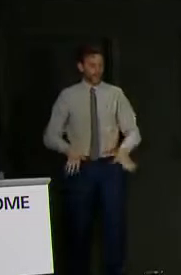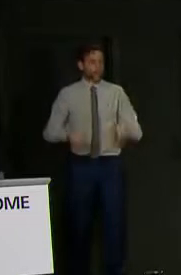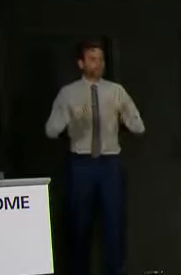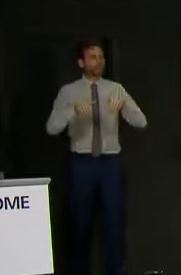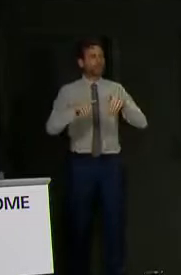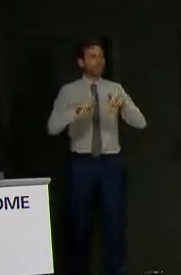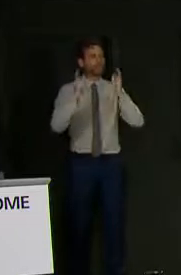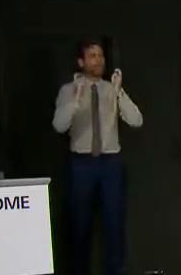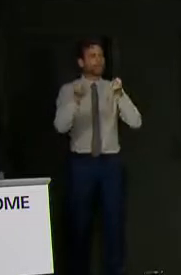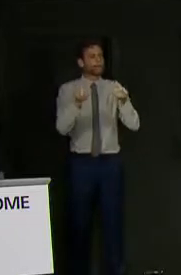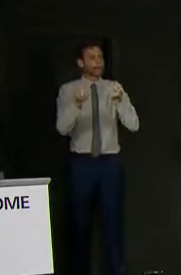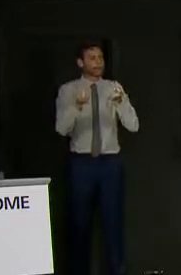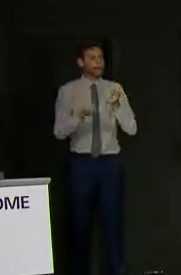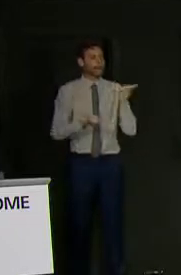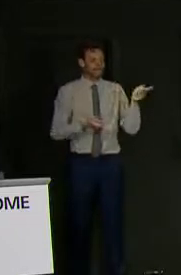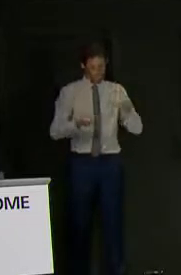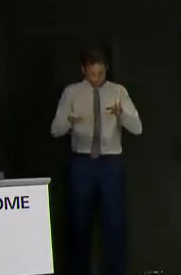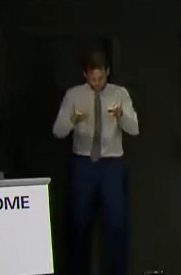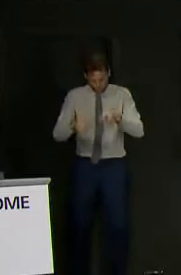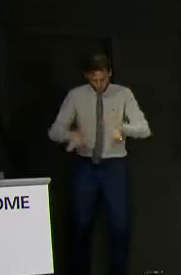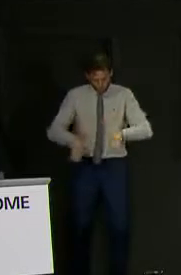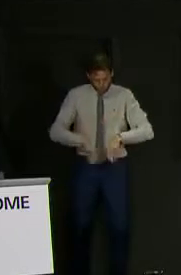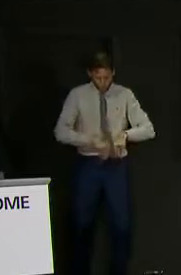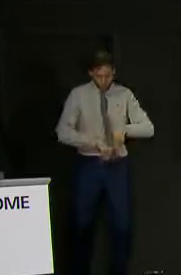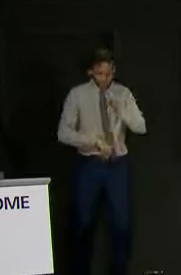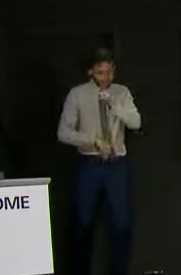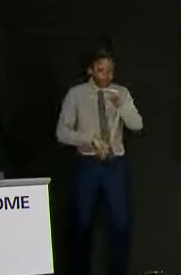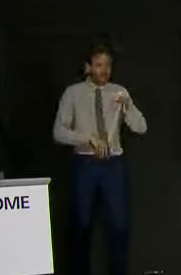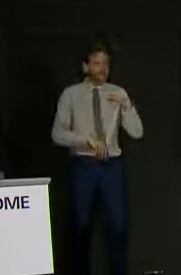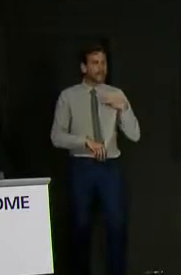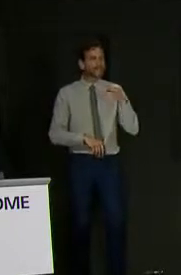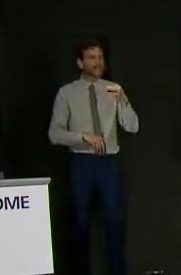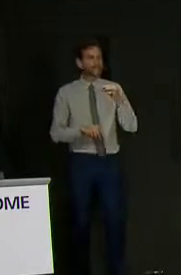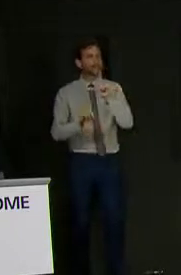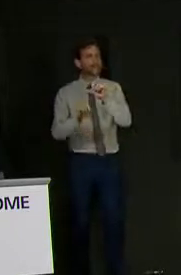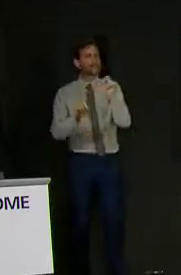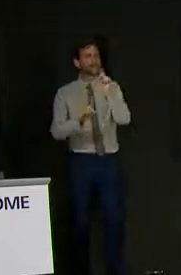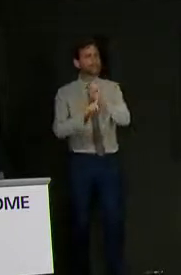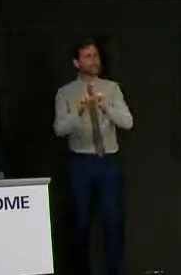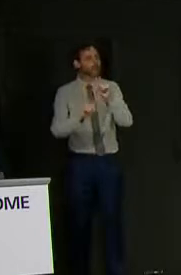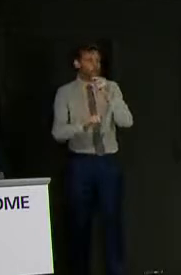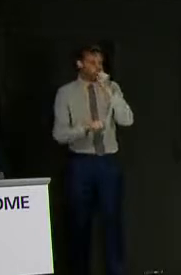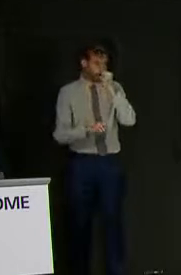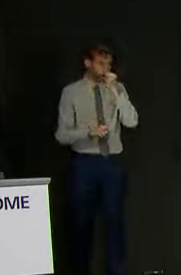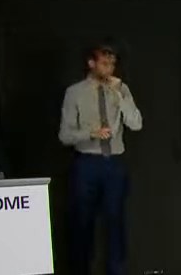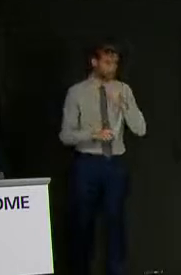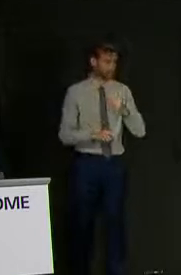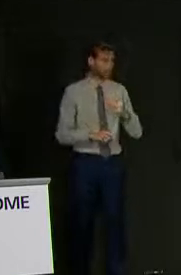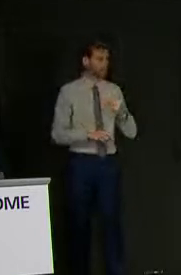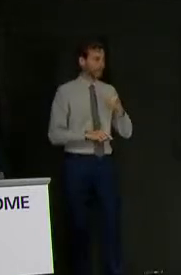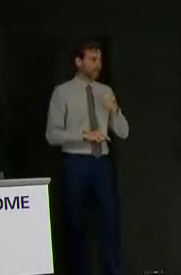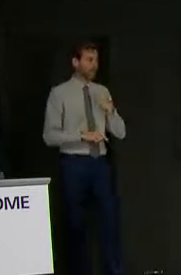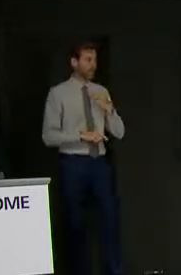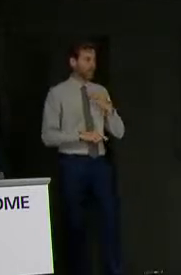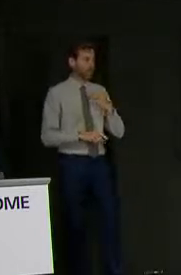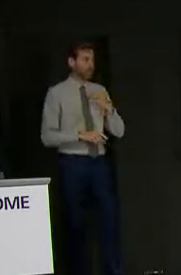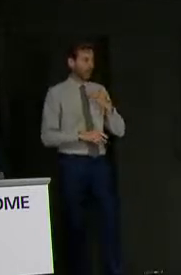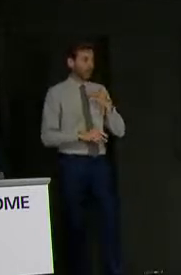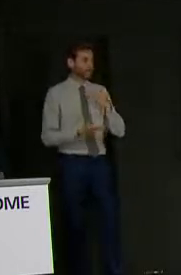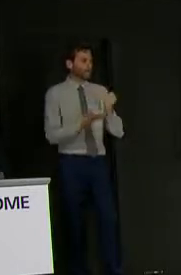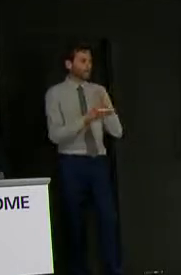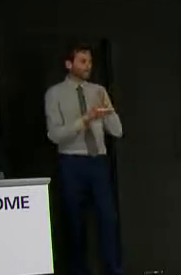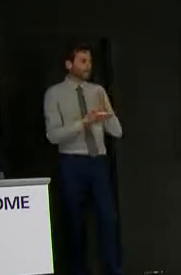delegates during that conference. And I don't want to ask you about the specifics of our case, but just in order that people can try to have full